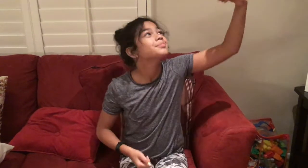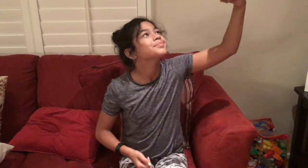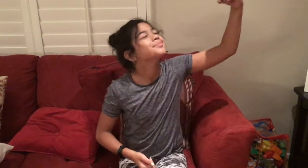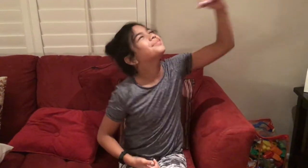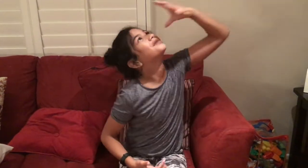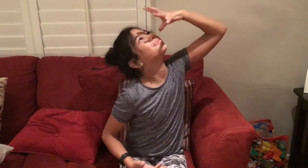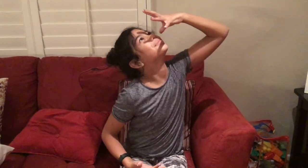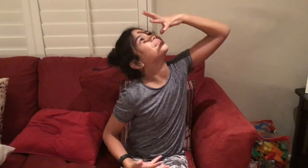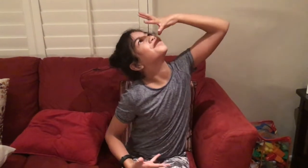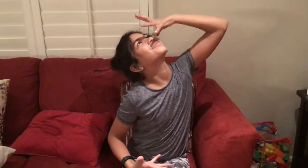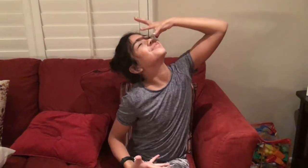sun